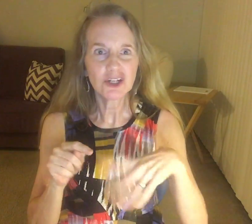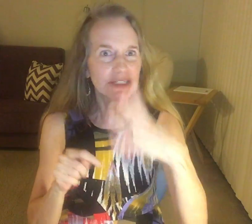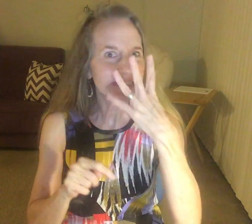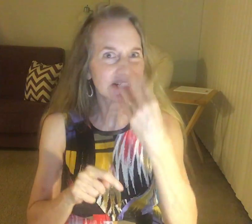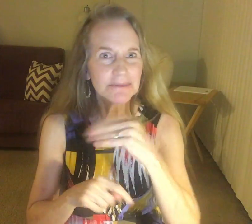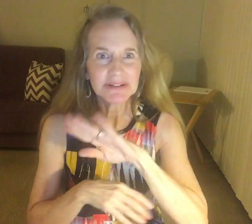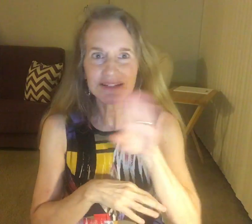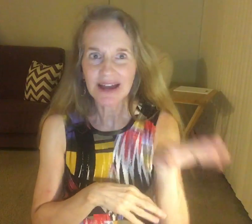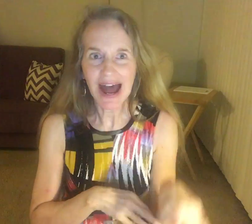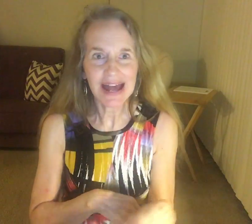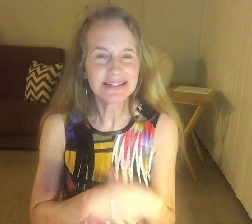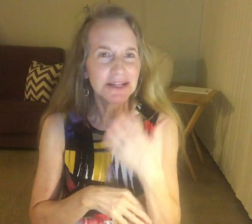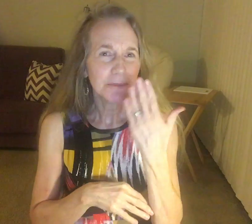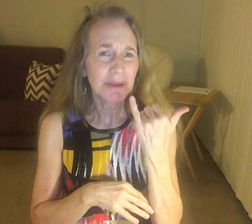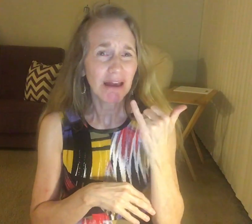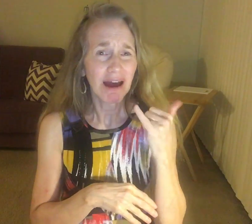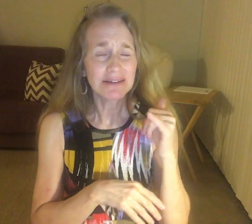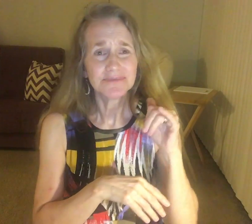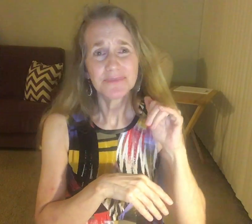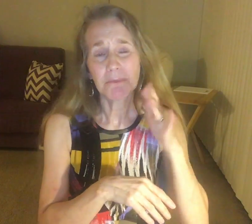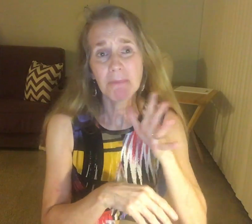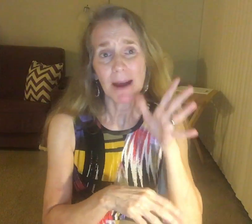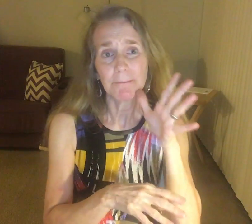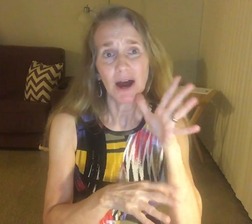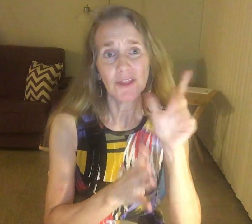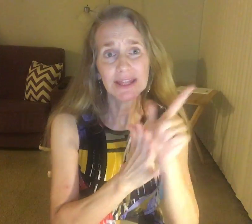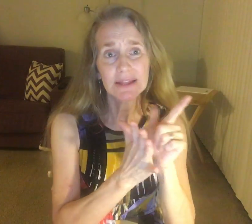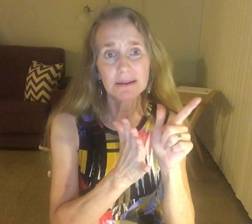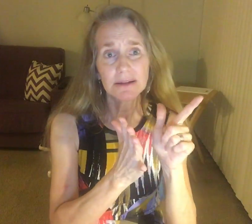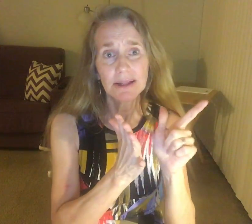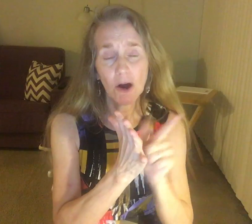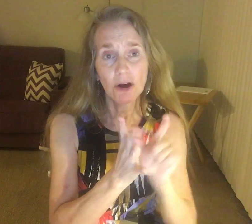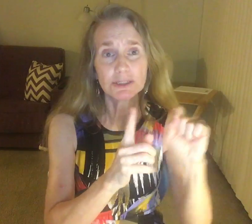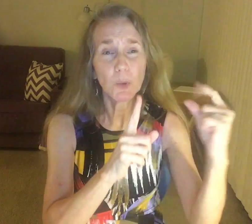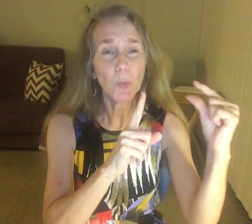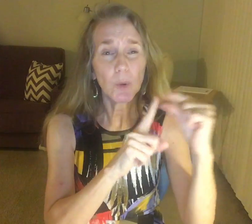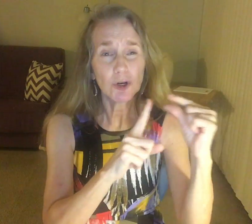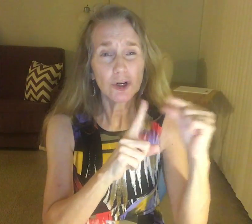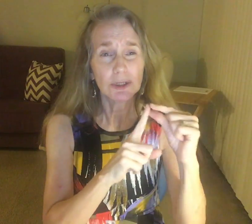couldn't keep in line because my mother, you know, worthy.